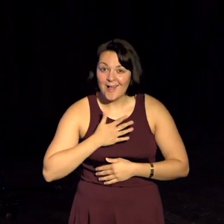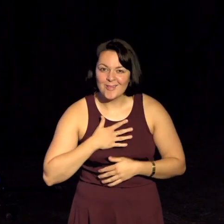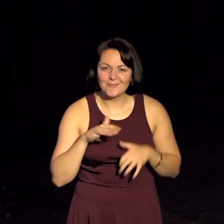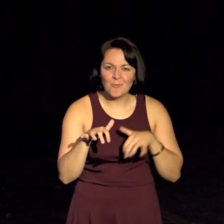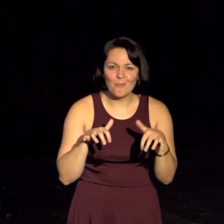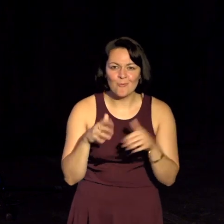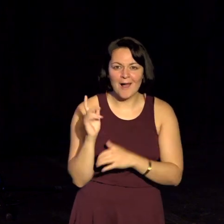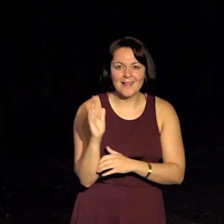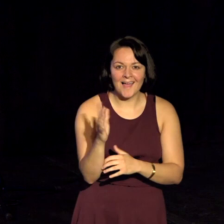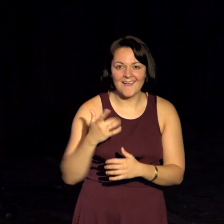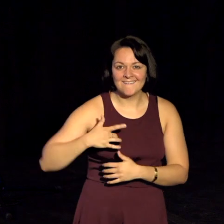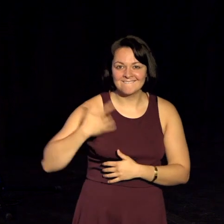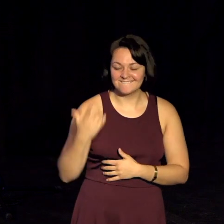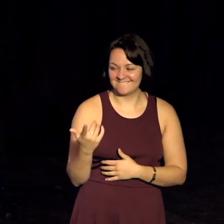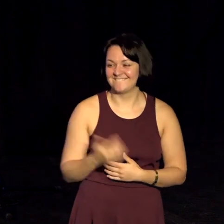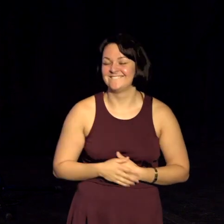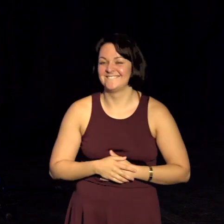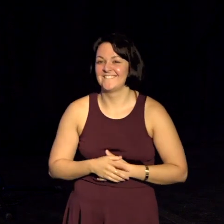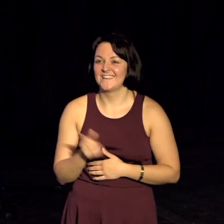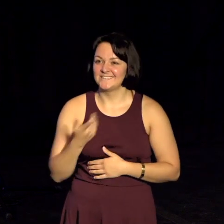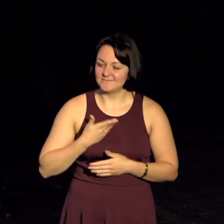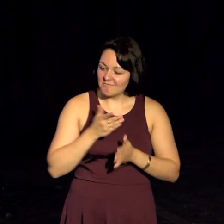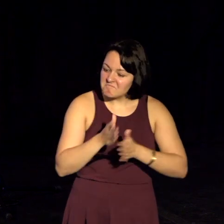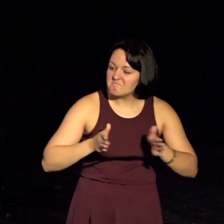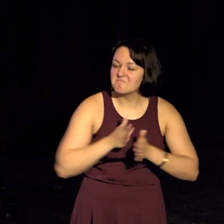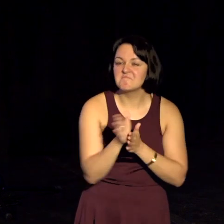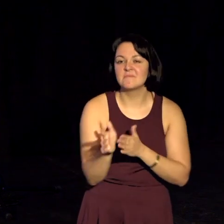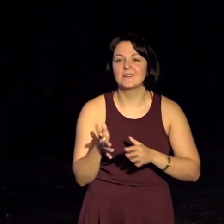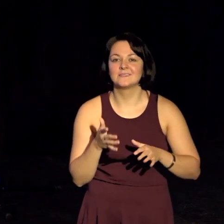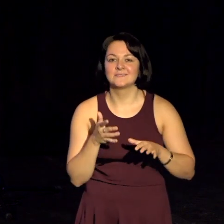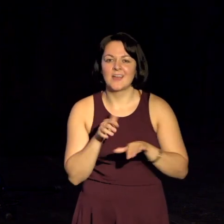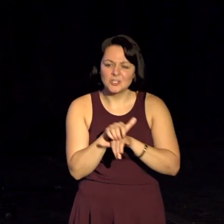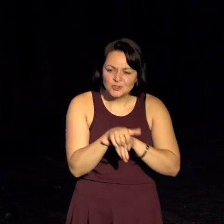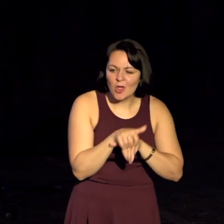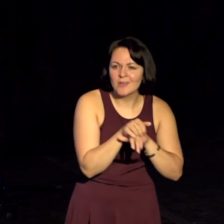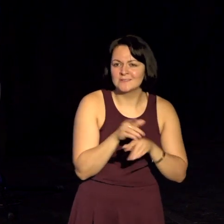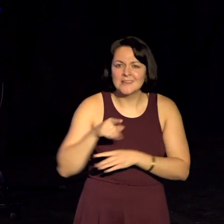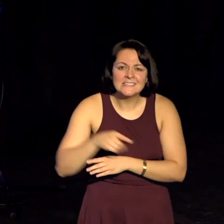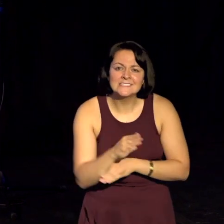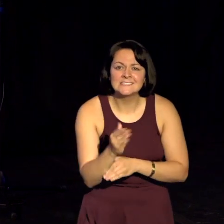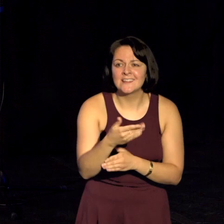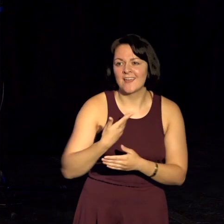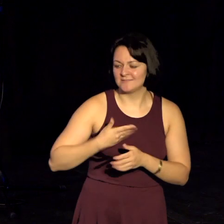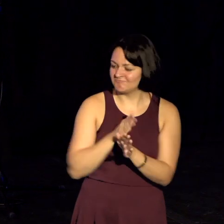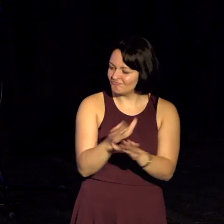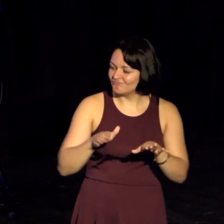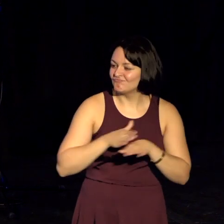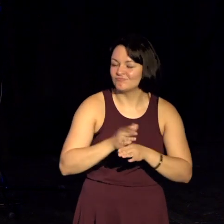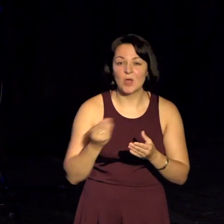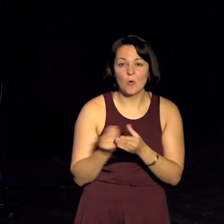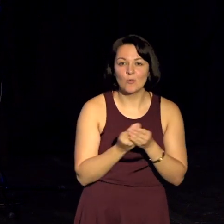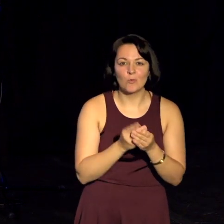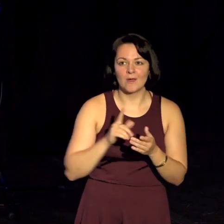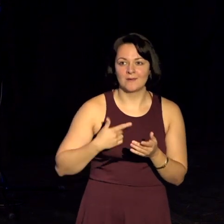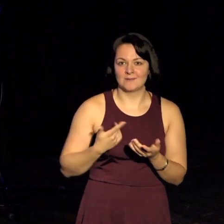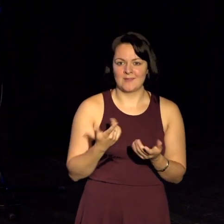So I grew up in a place where I swam with gators, swam with turtles, snakes, didn't matter. There's giant spiders,